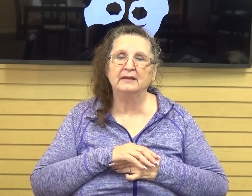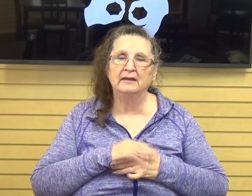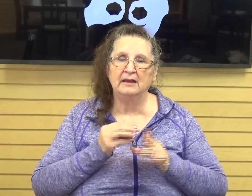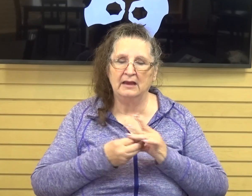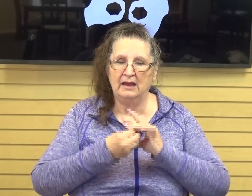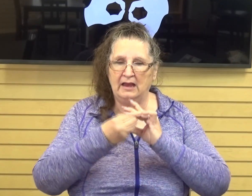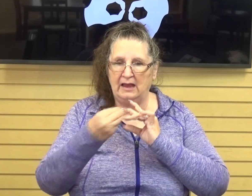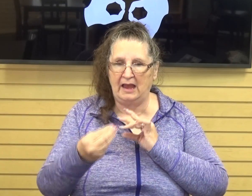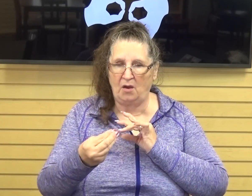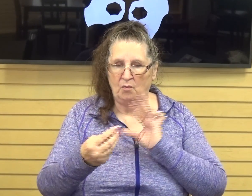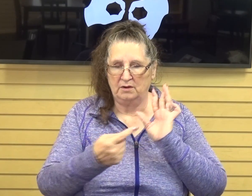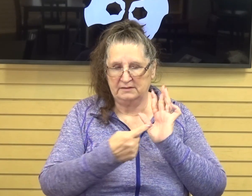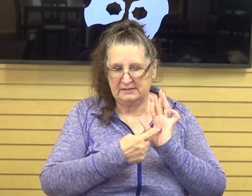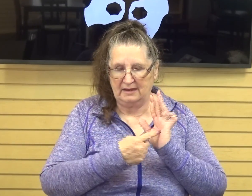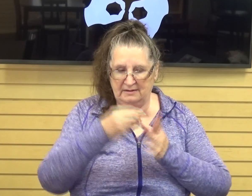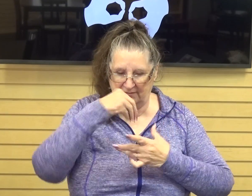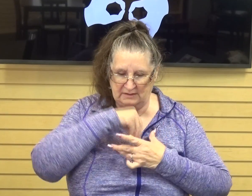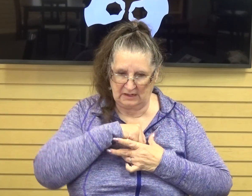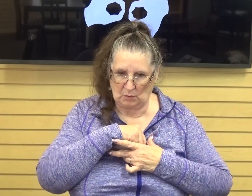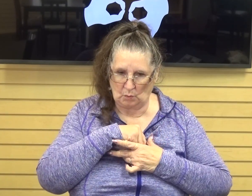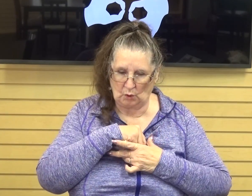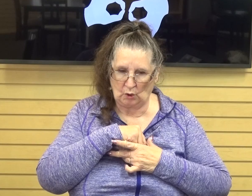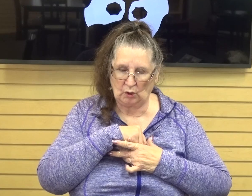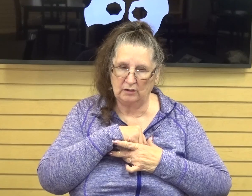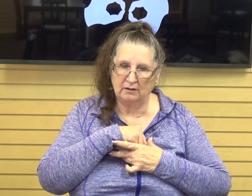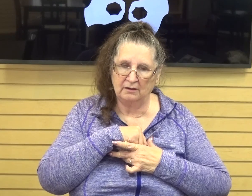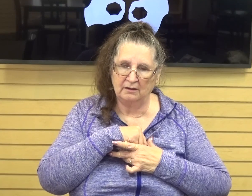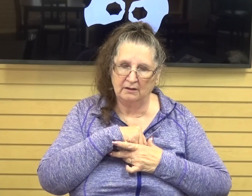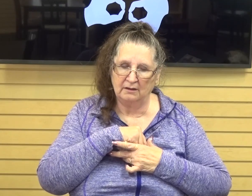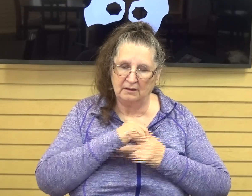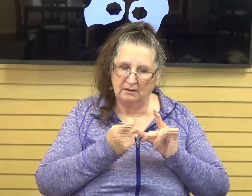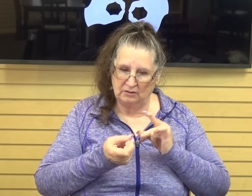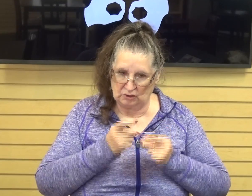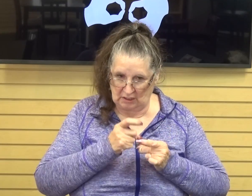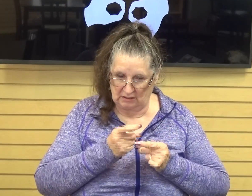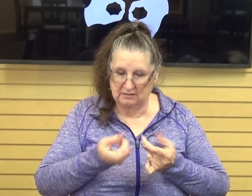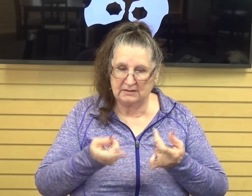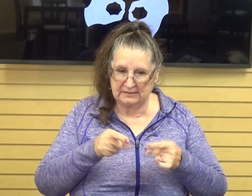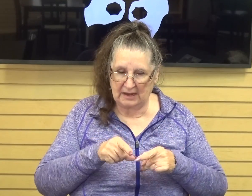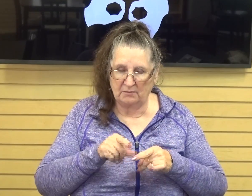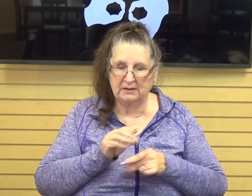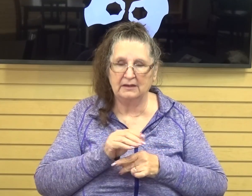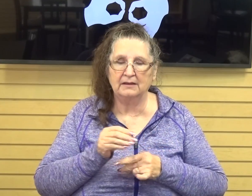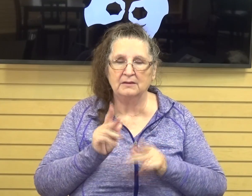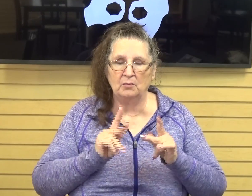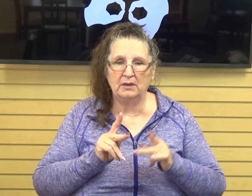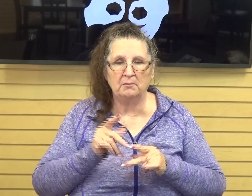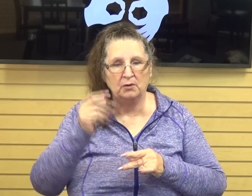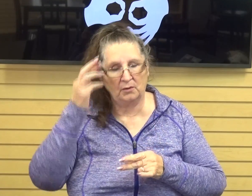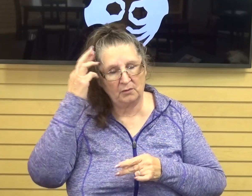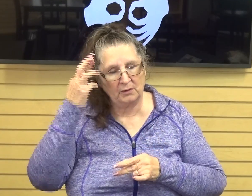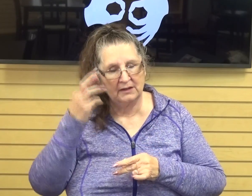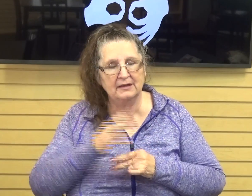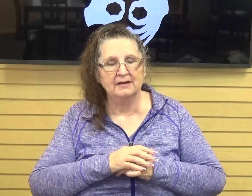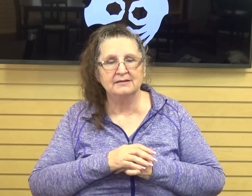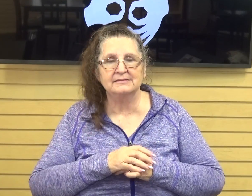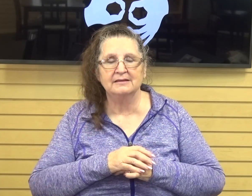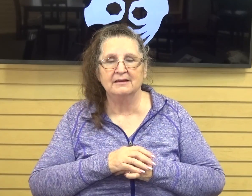sign of an inward conversion that is taking place that people realize that they weren't